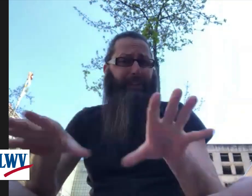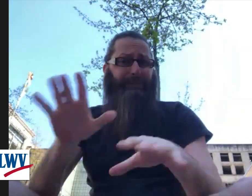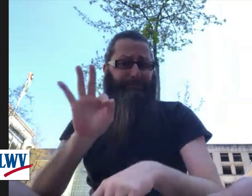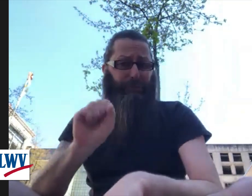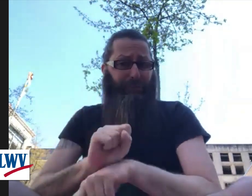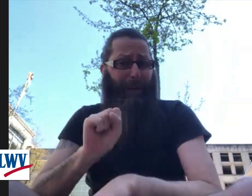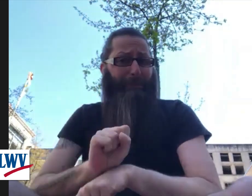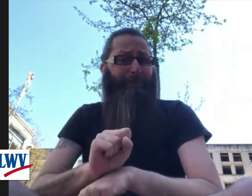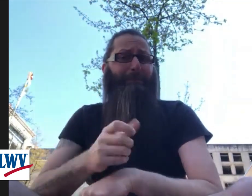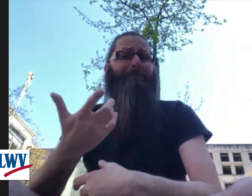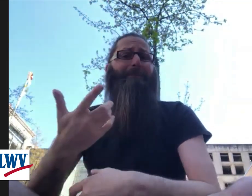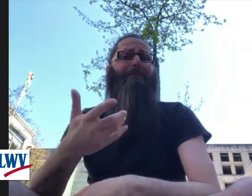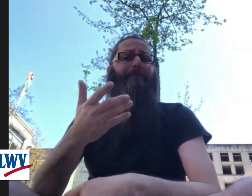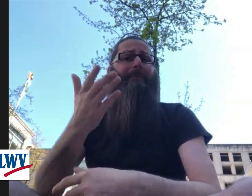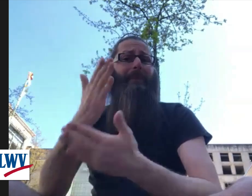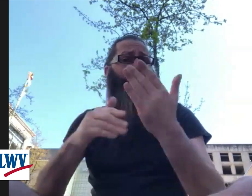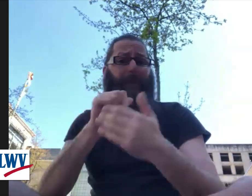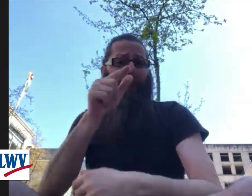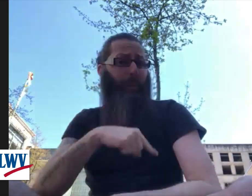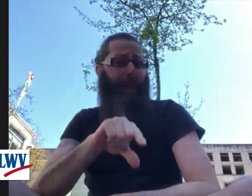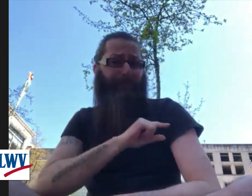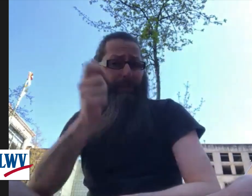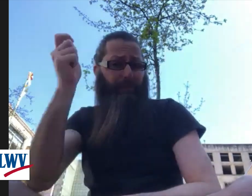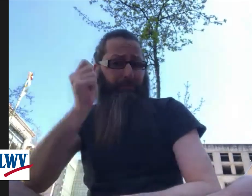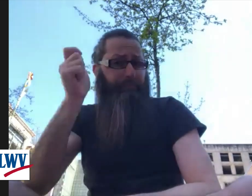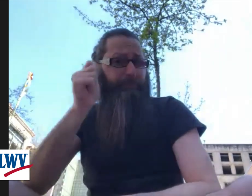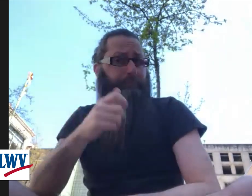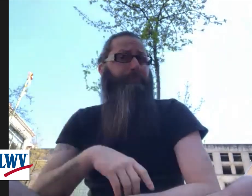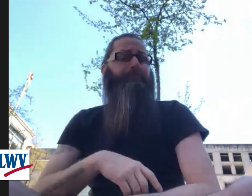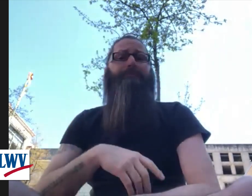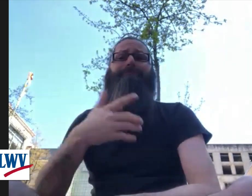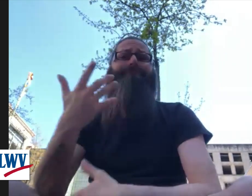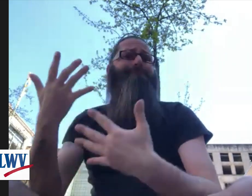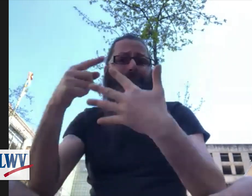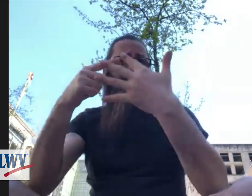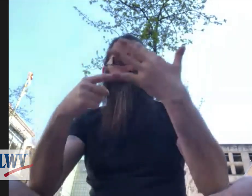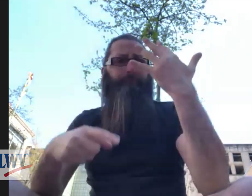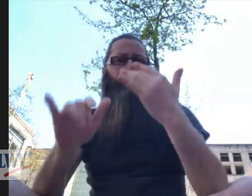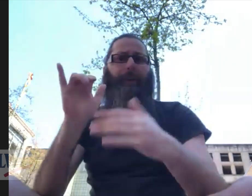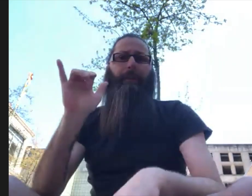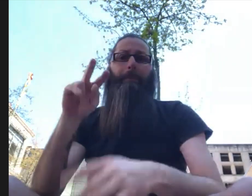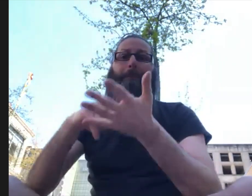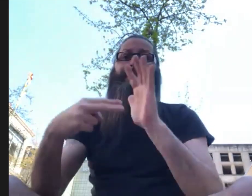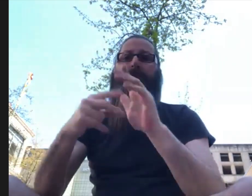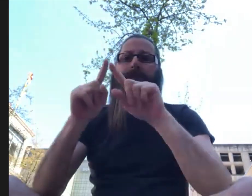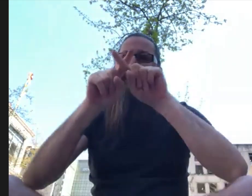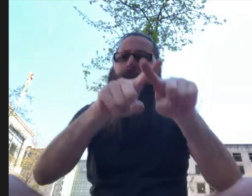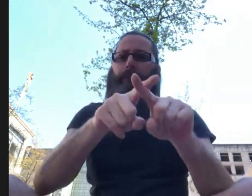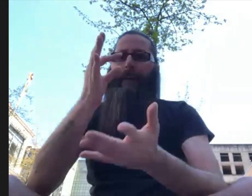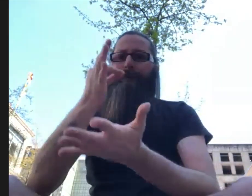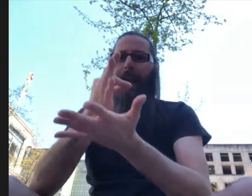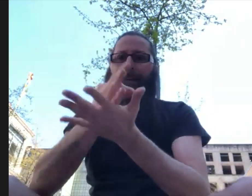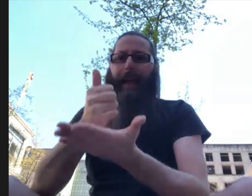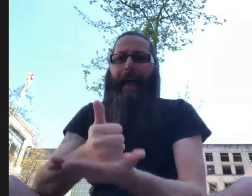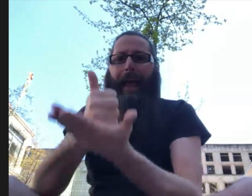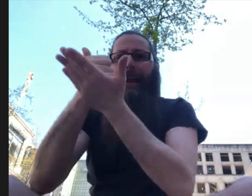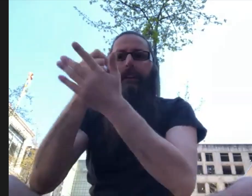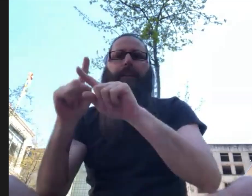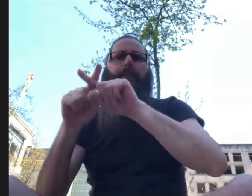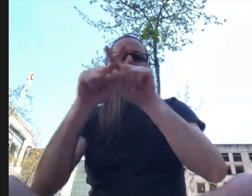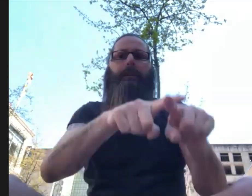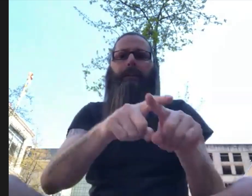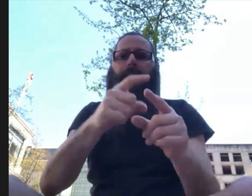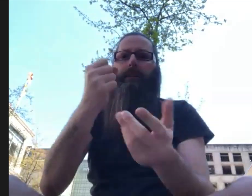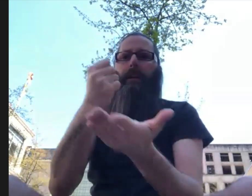we obviously know that the moratorium impacted so many of us financially. Many people also then don't qualify for other types of